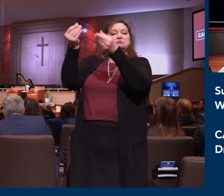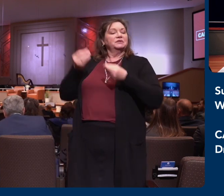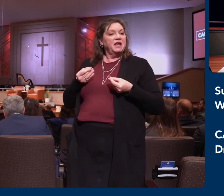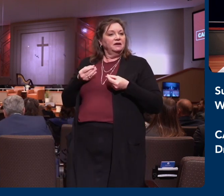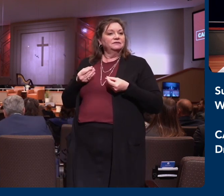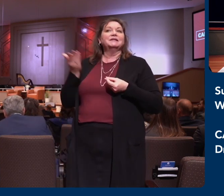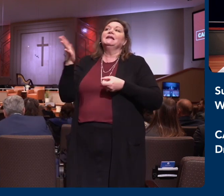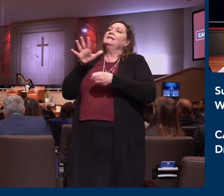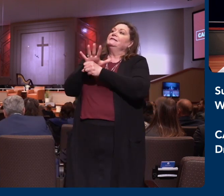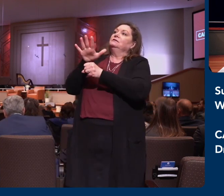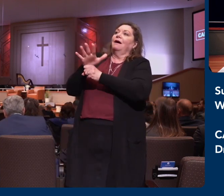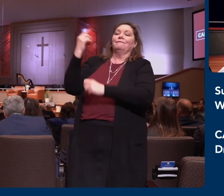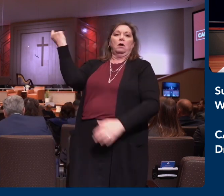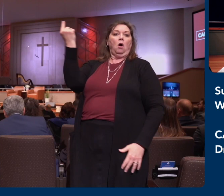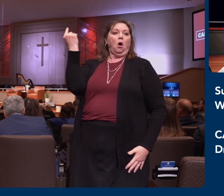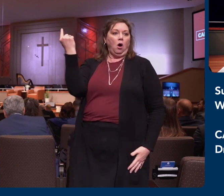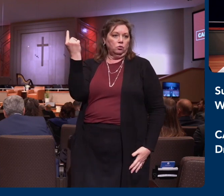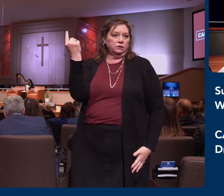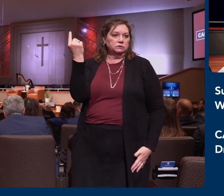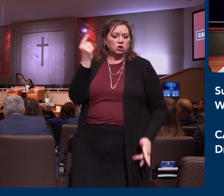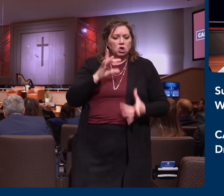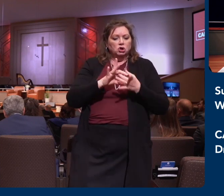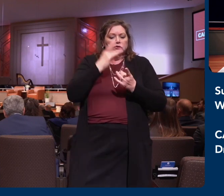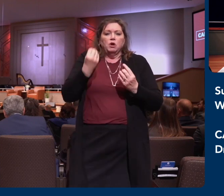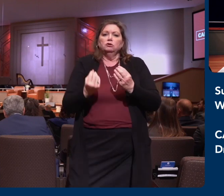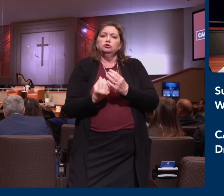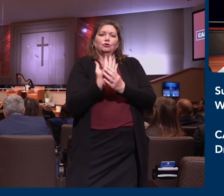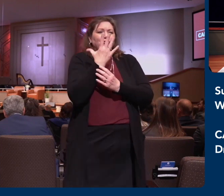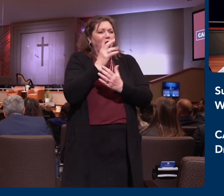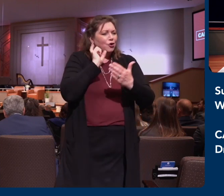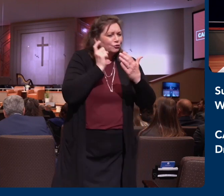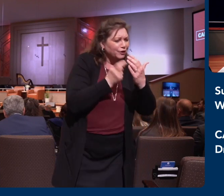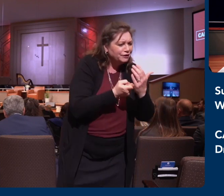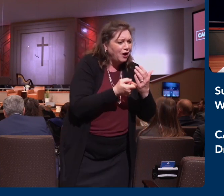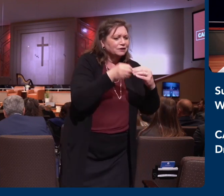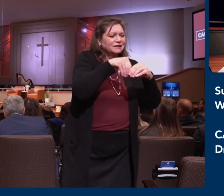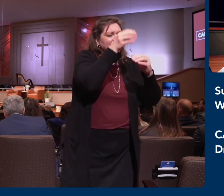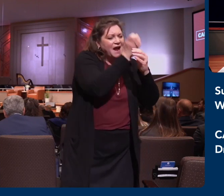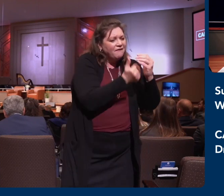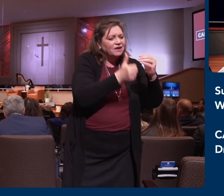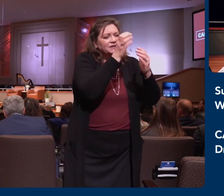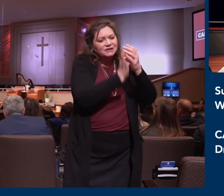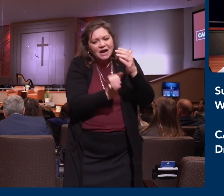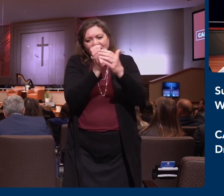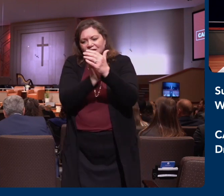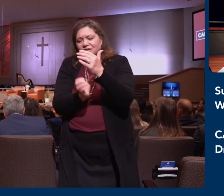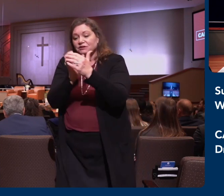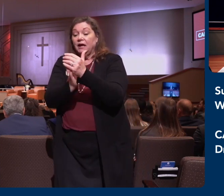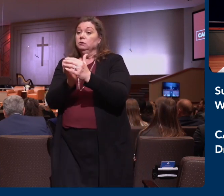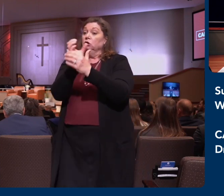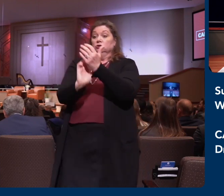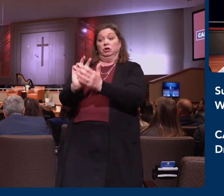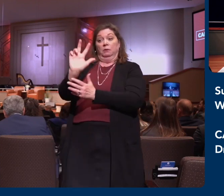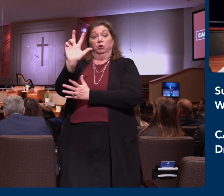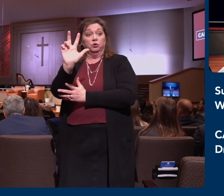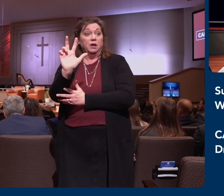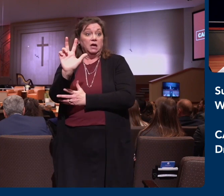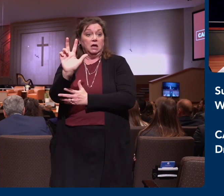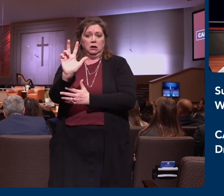Spiritual growth is seen throughout this book. And in chapter 3, we see this is done through the putting off and the